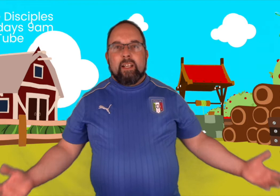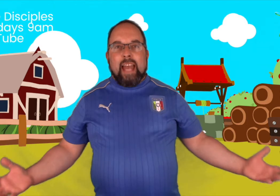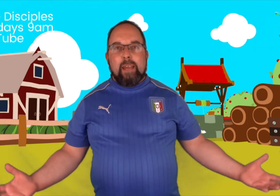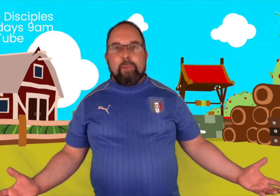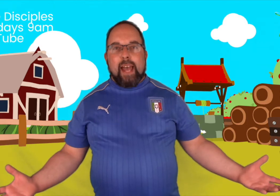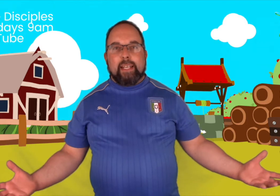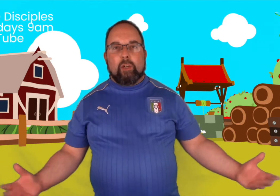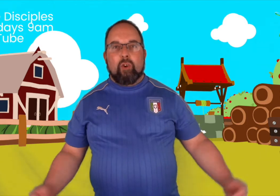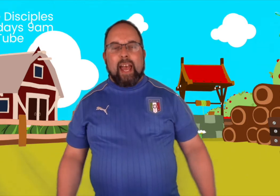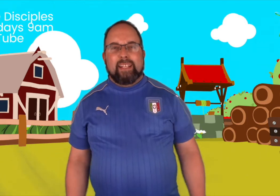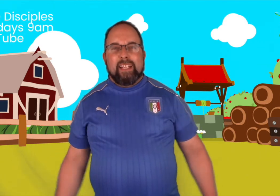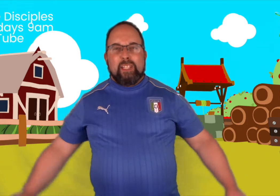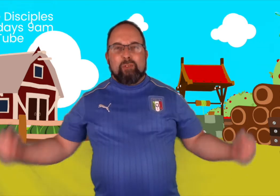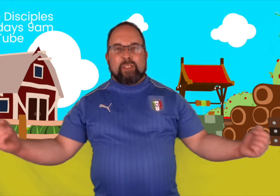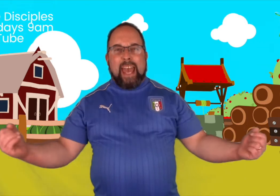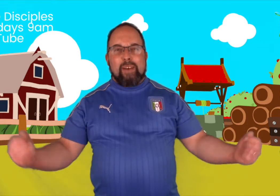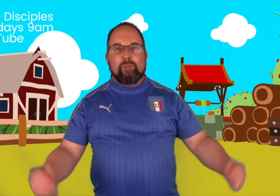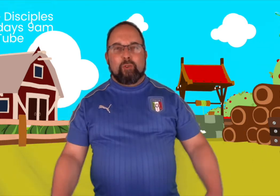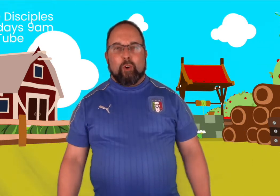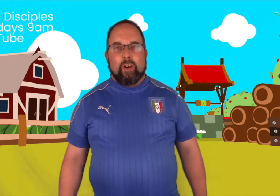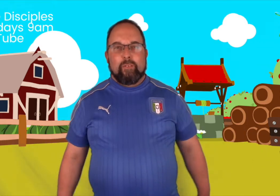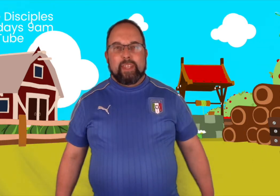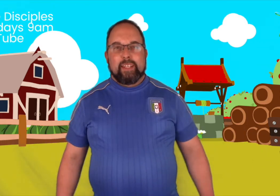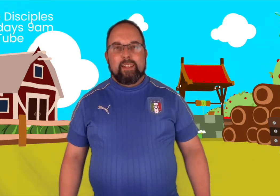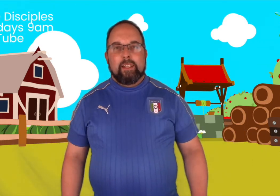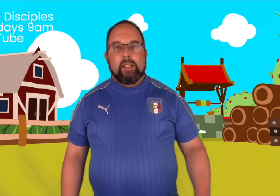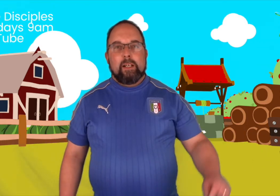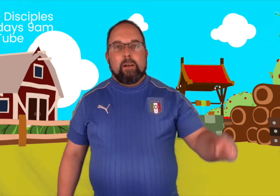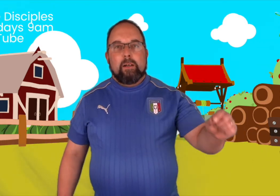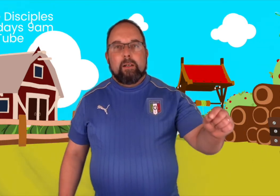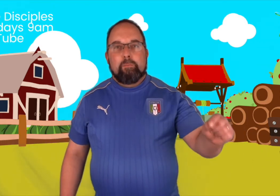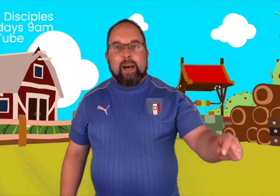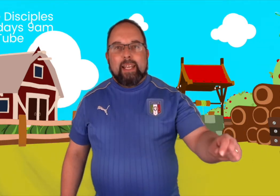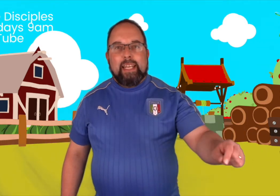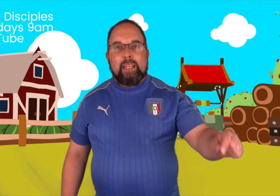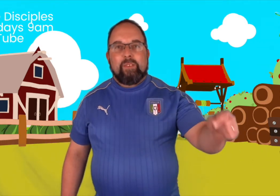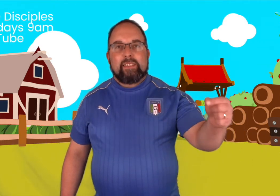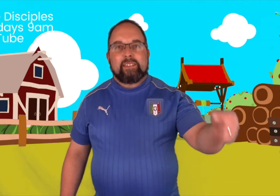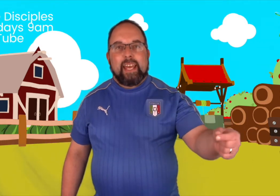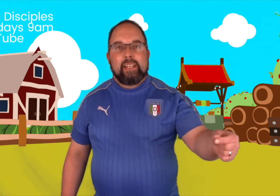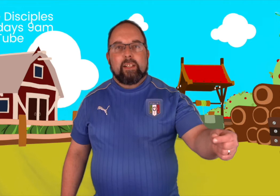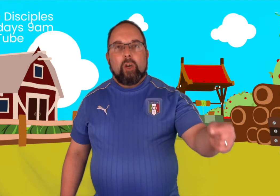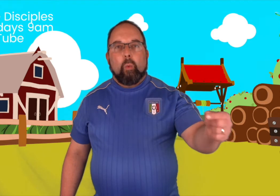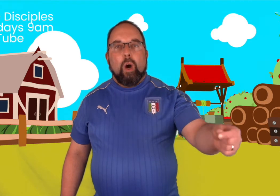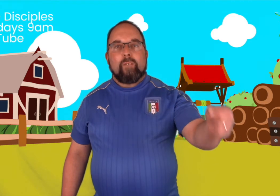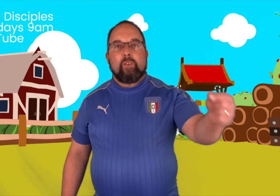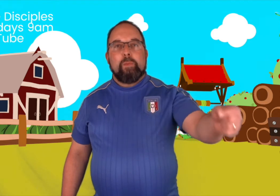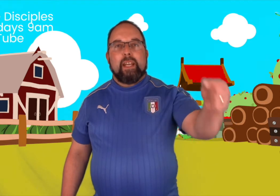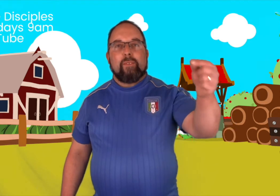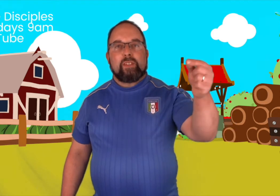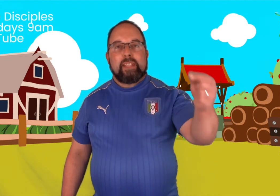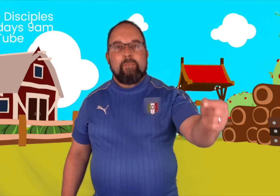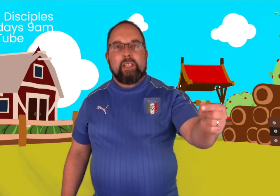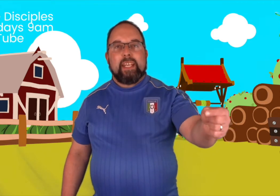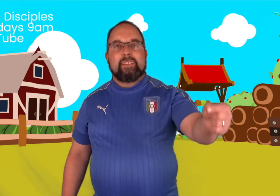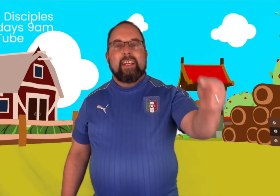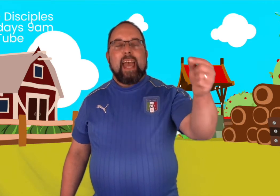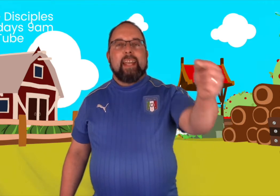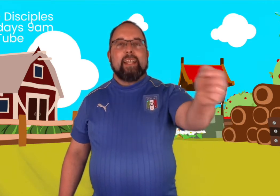Laban, he cried, you scoundrel. But leave and said, work for me another seven years, and then you